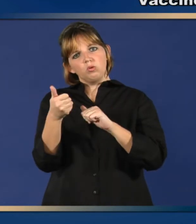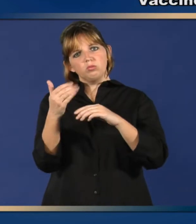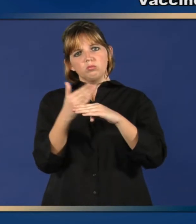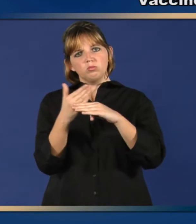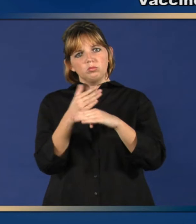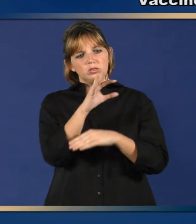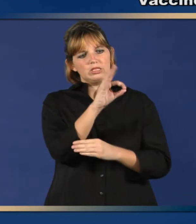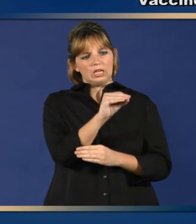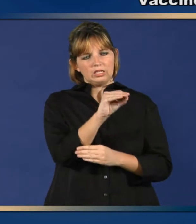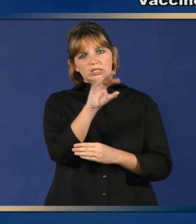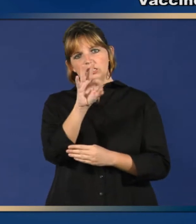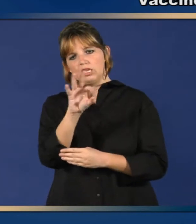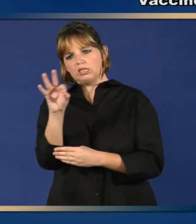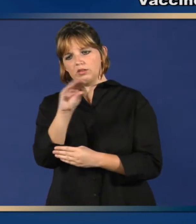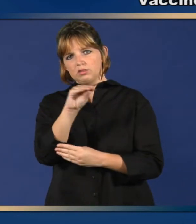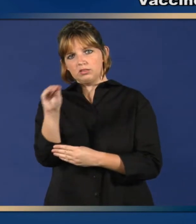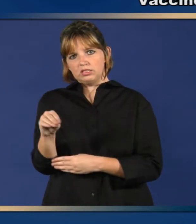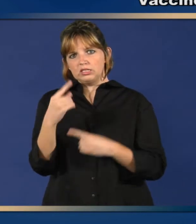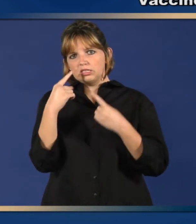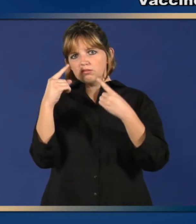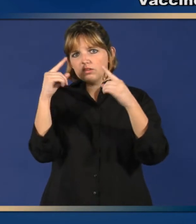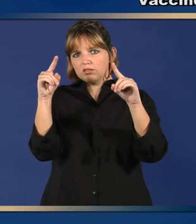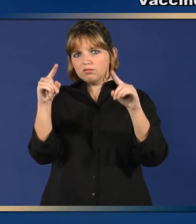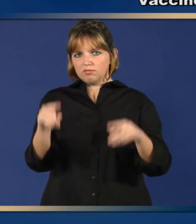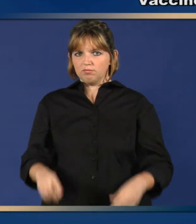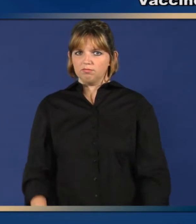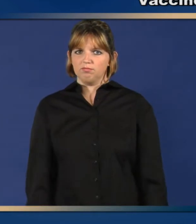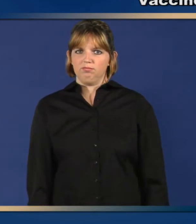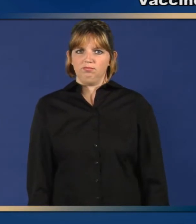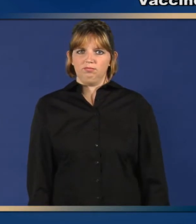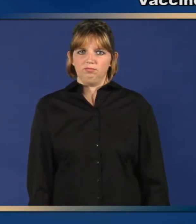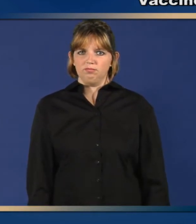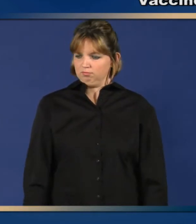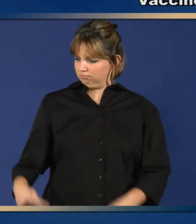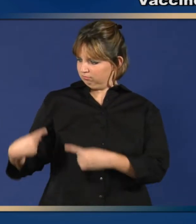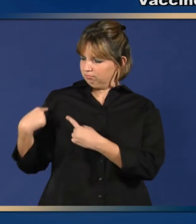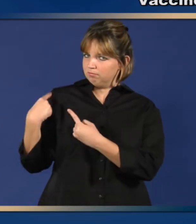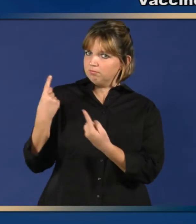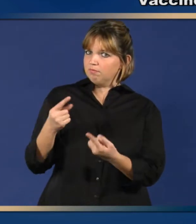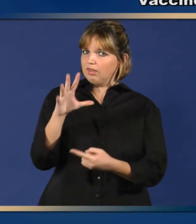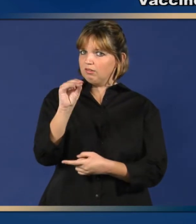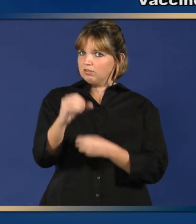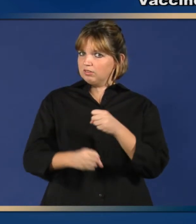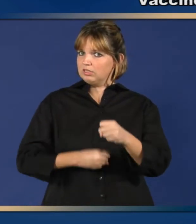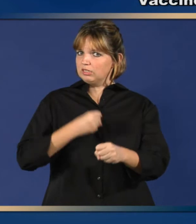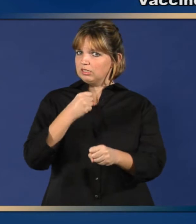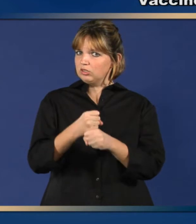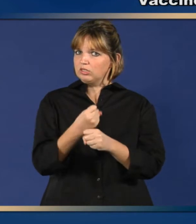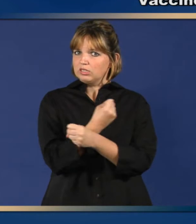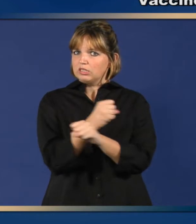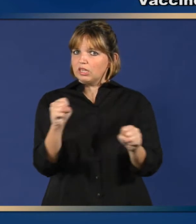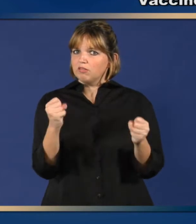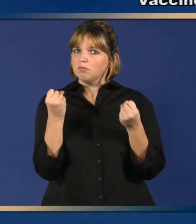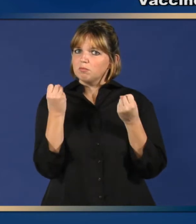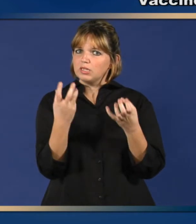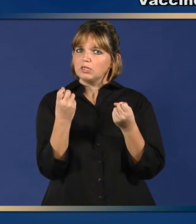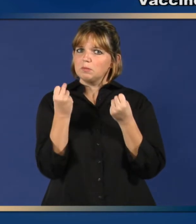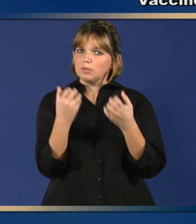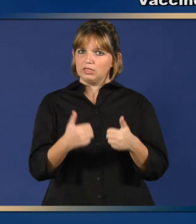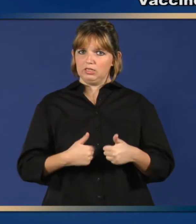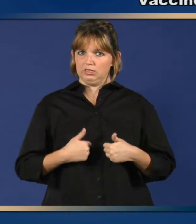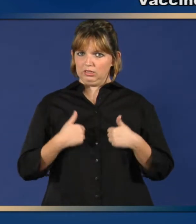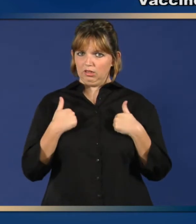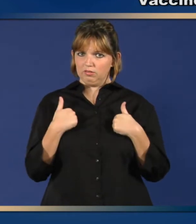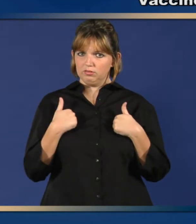vaccines are 90% to 99% effective in preventing disease. And if a